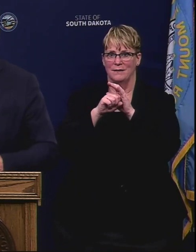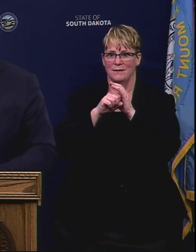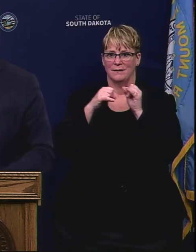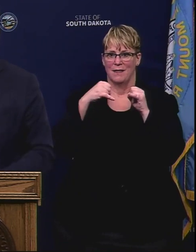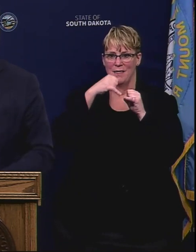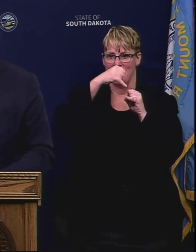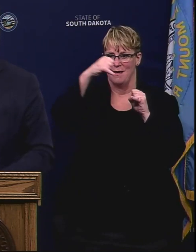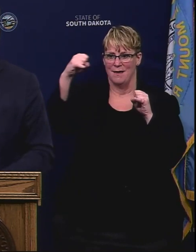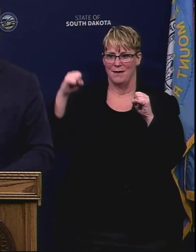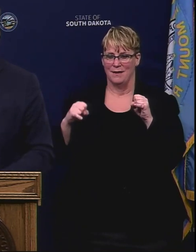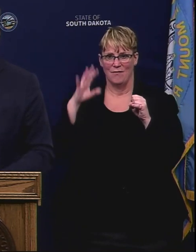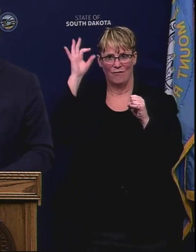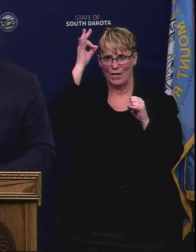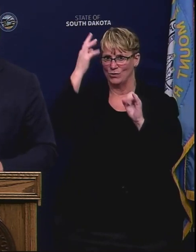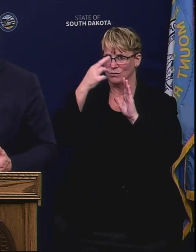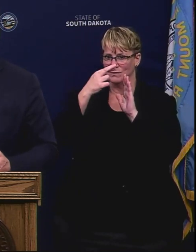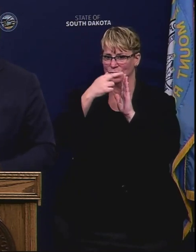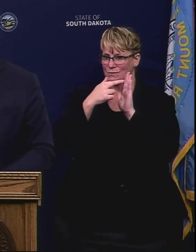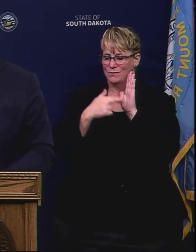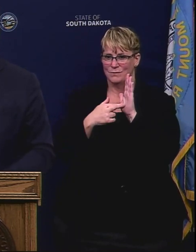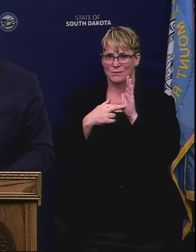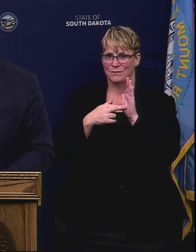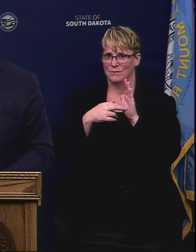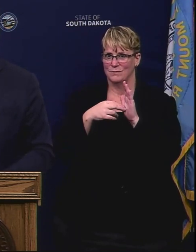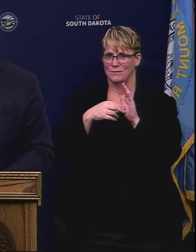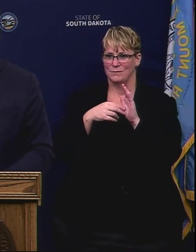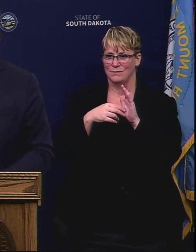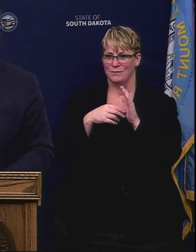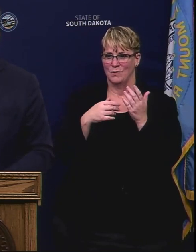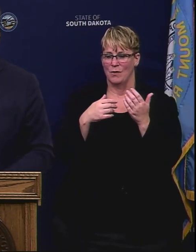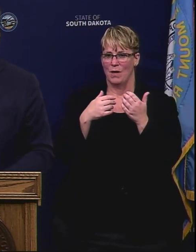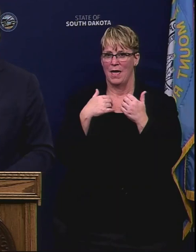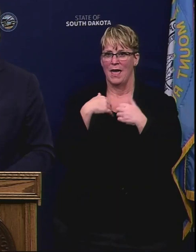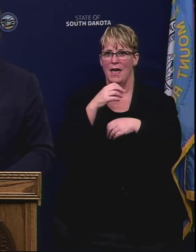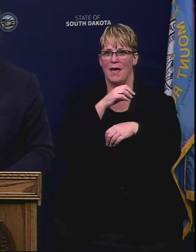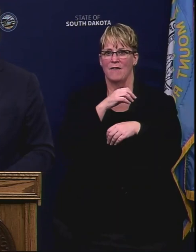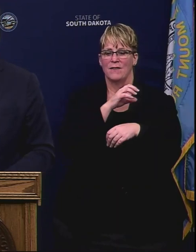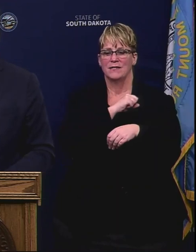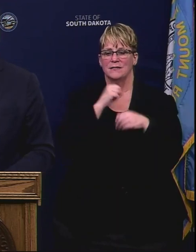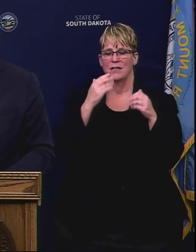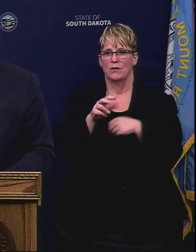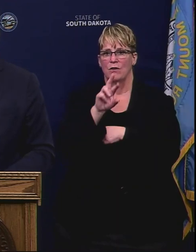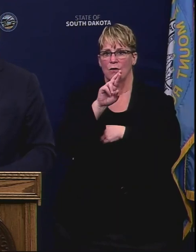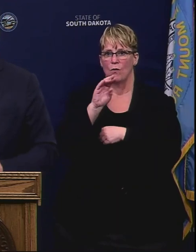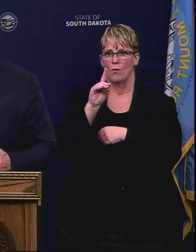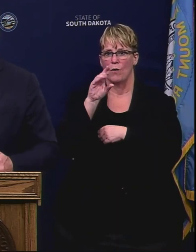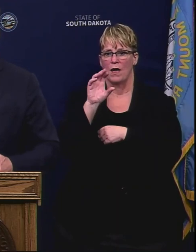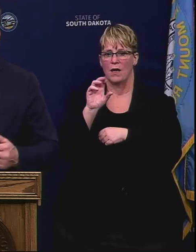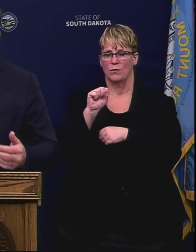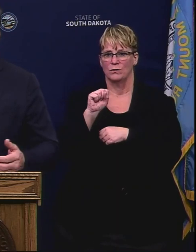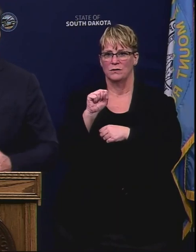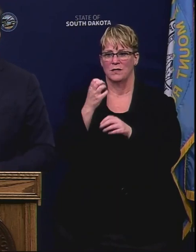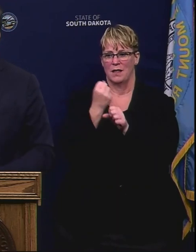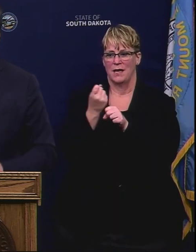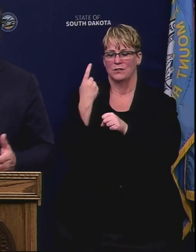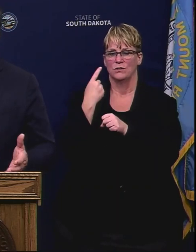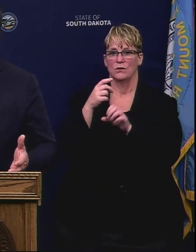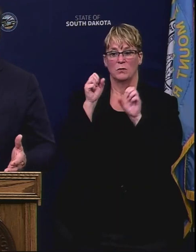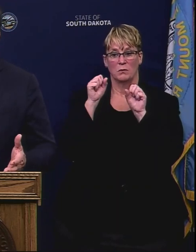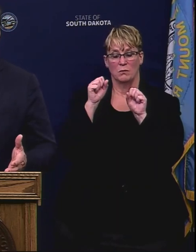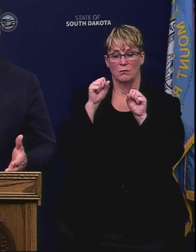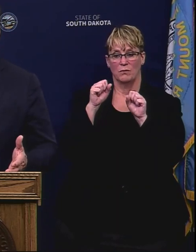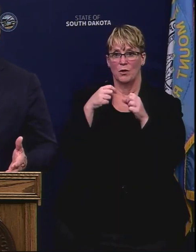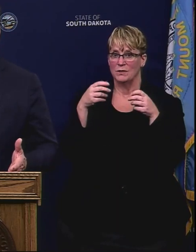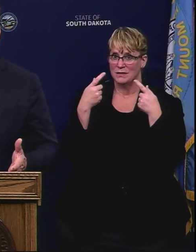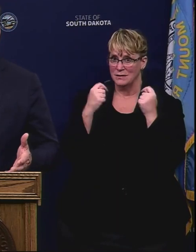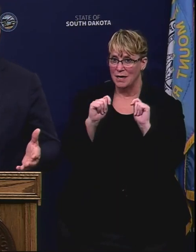federal regulations. And there's been an attempt by by Senator Rounds, I believe, had a bill a year ago to allow because the